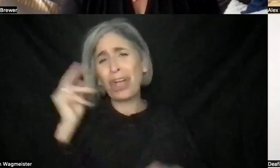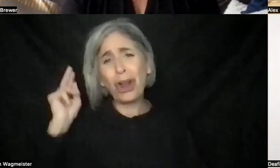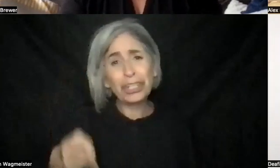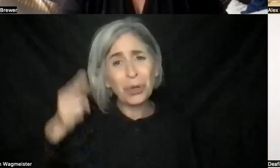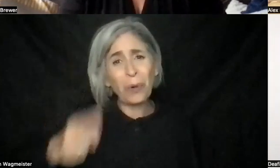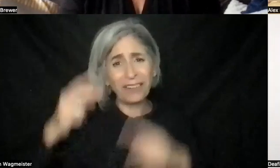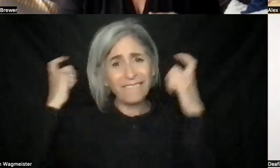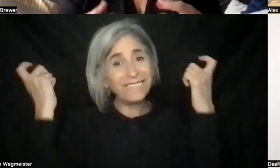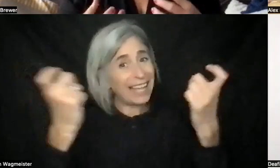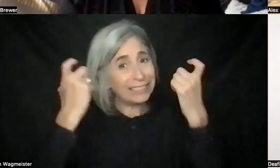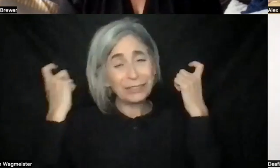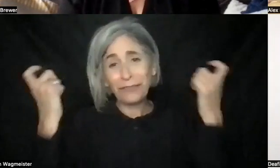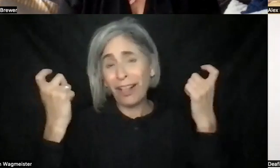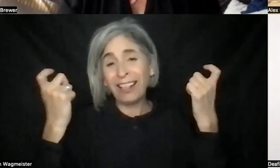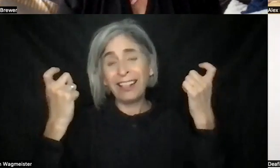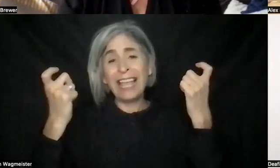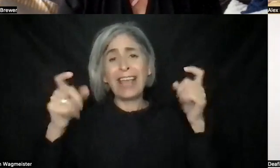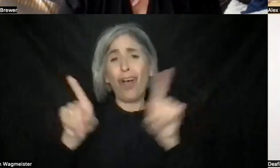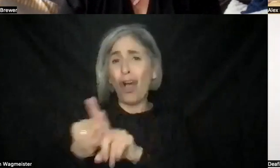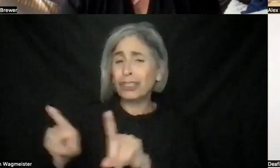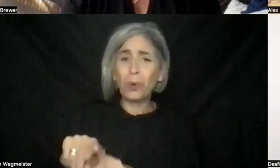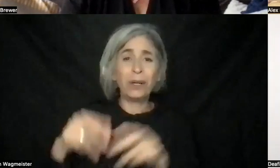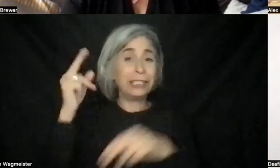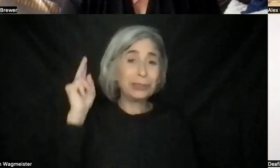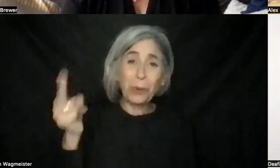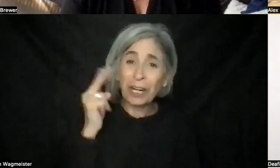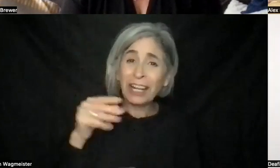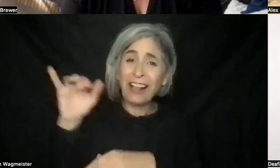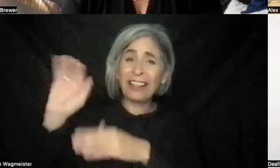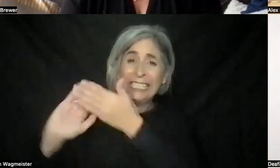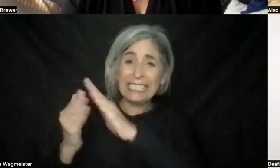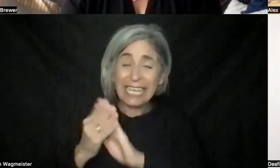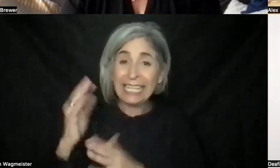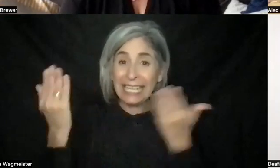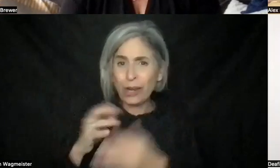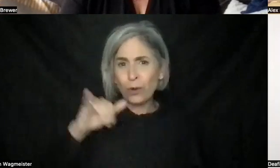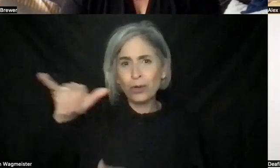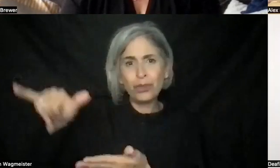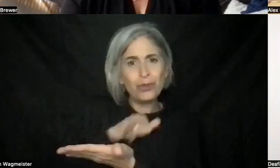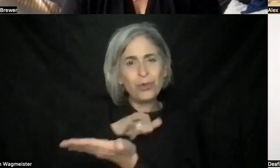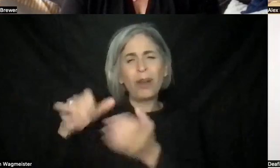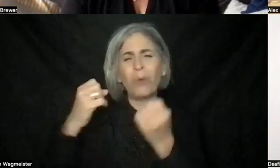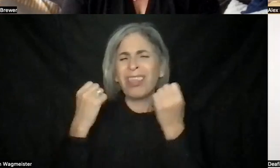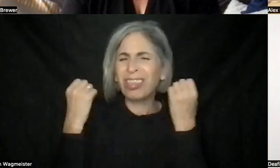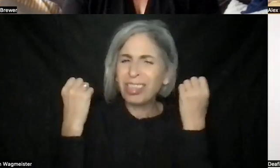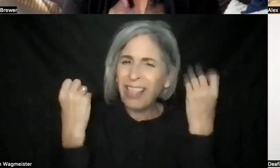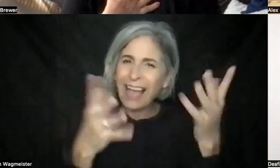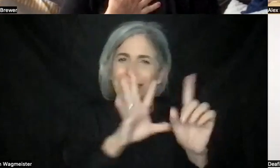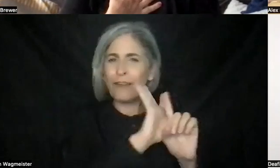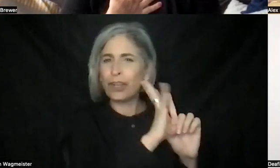in such a, you know, historical city in New York with lots of culture and rich history. And so it truly